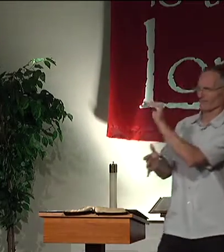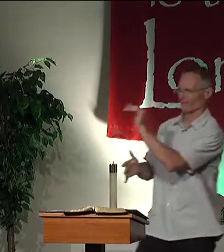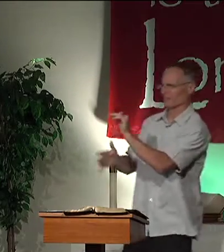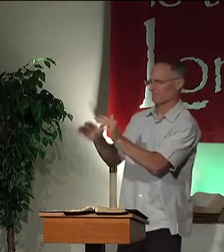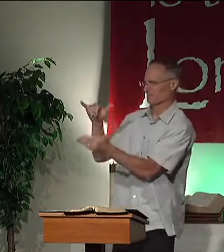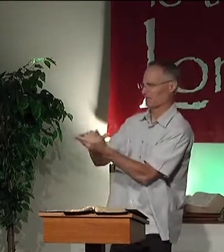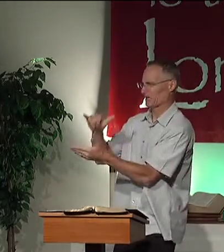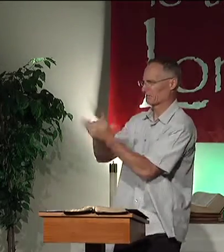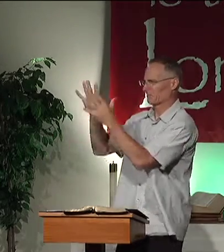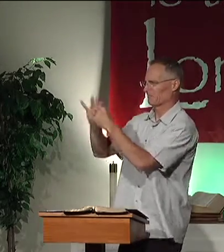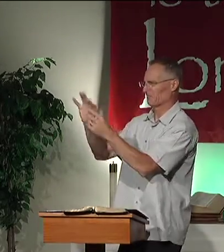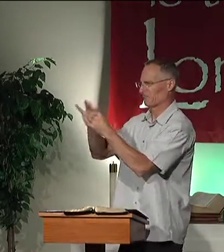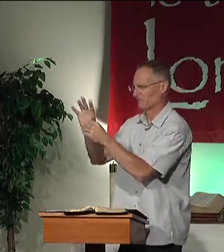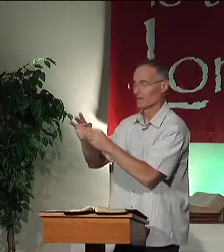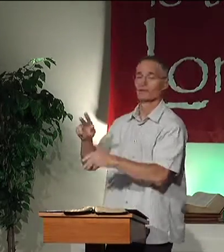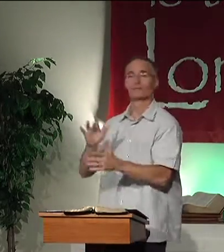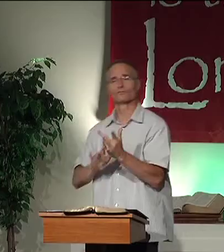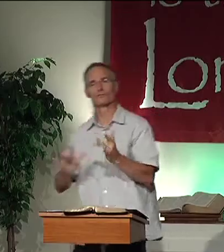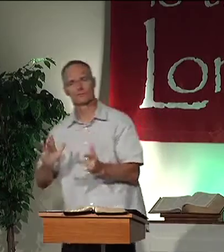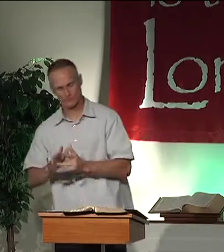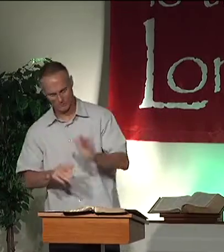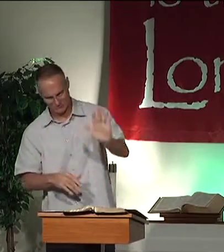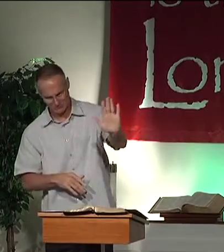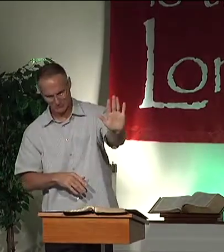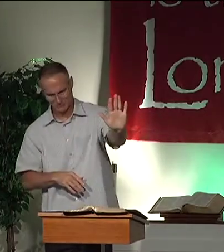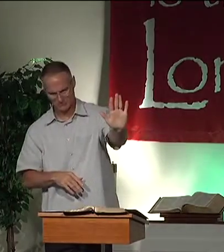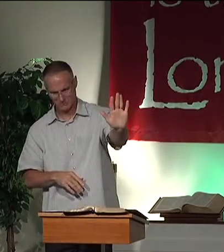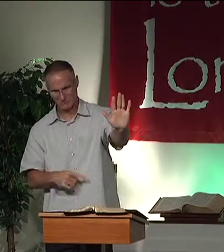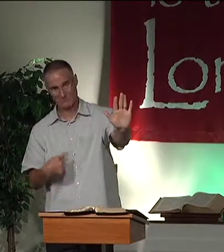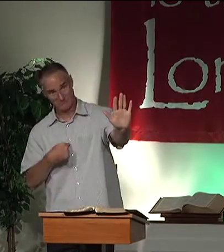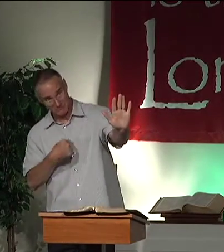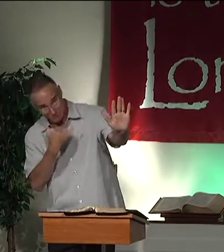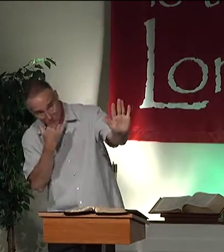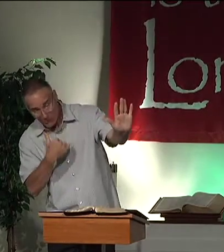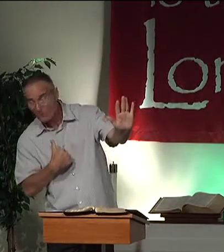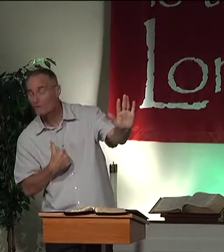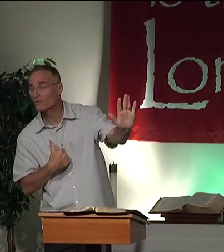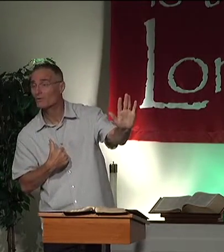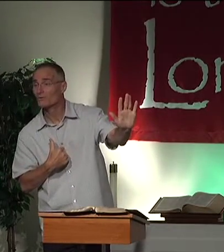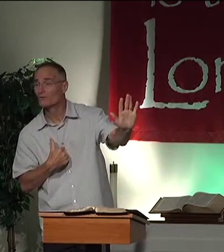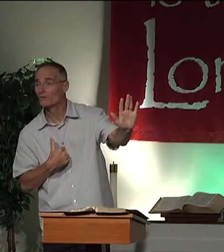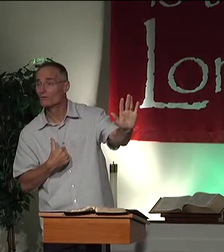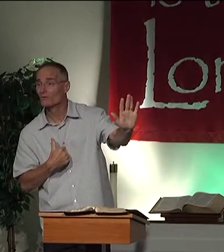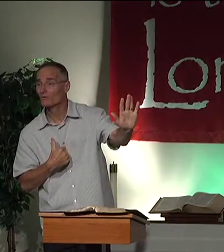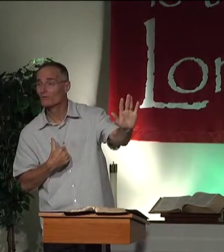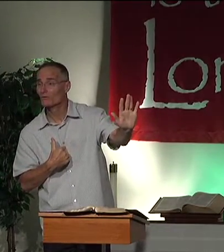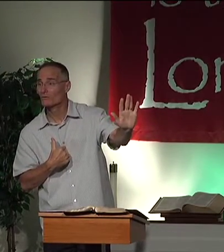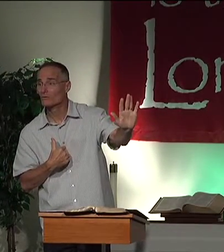Peter said, that's impossible. And Jesus said, do you think I'm wrong?